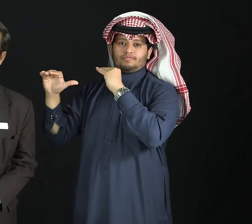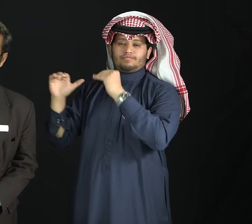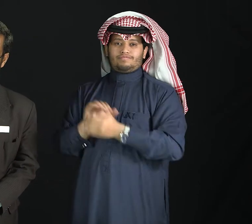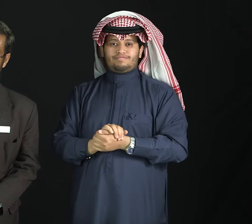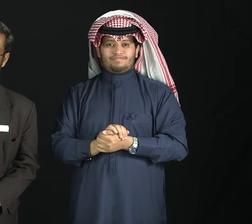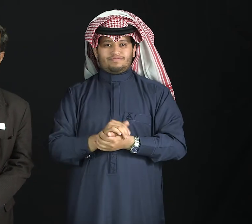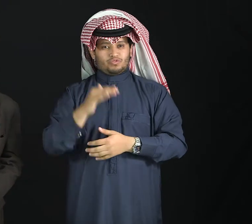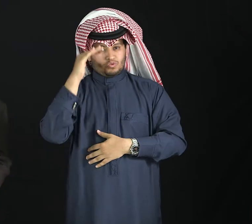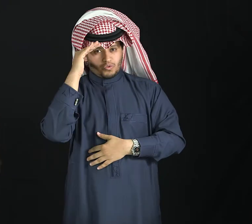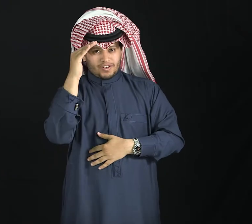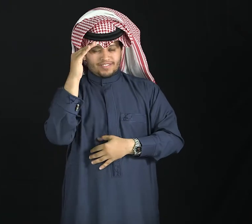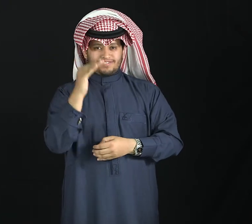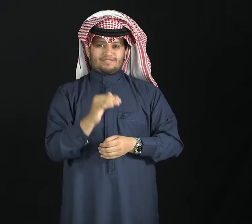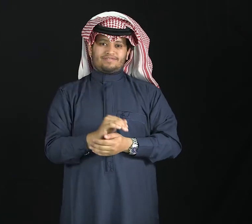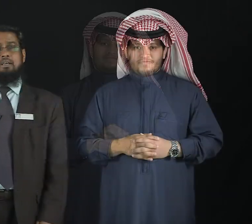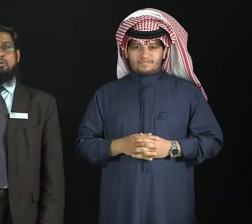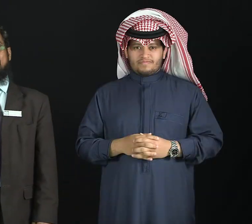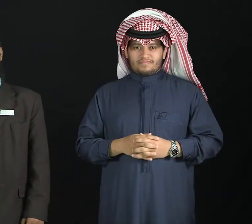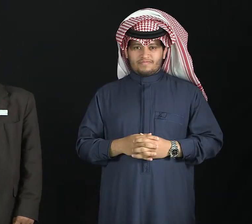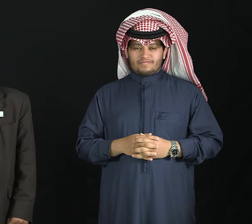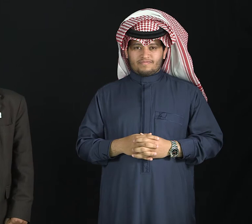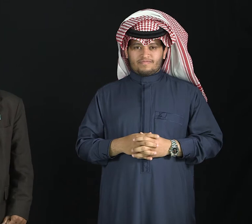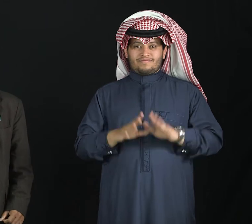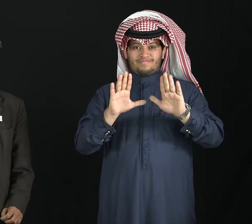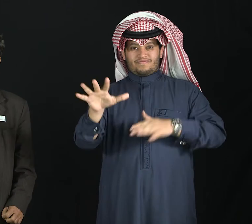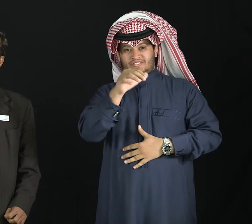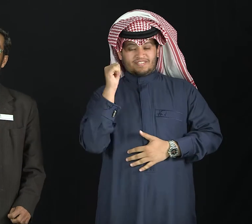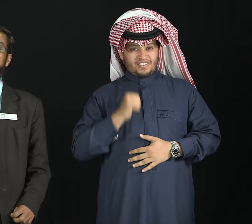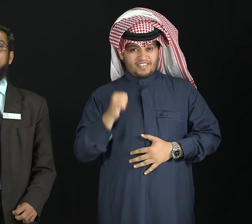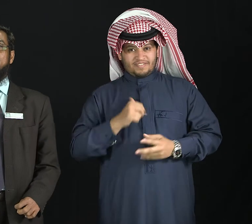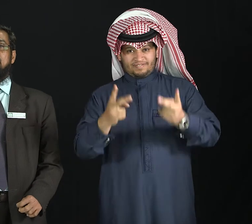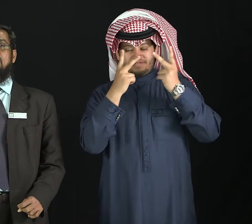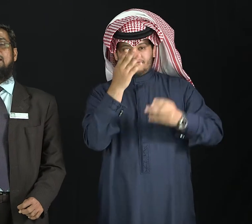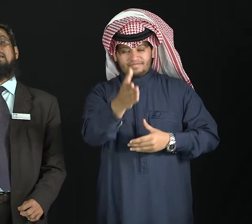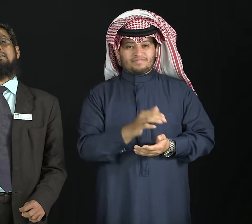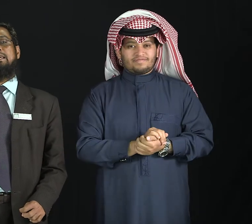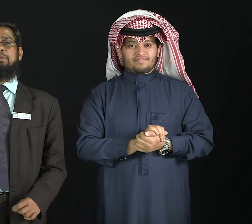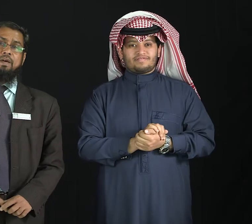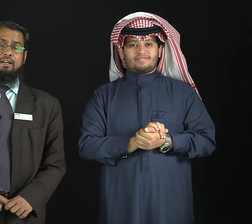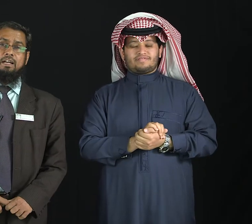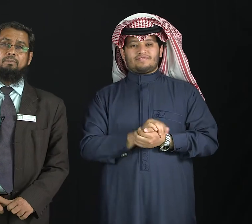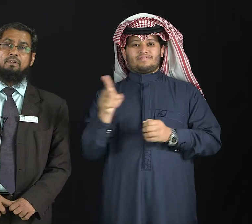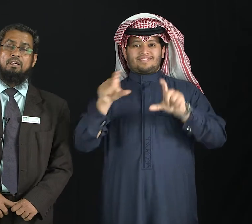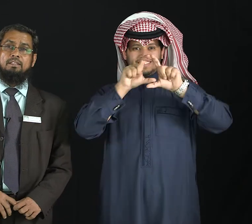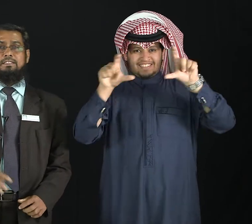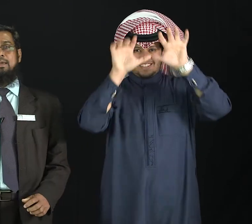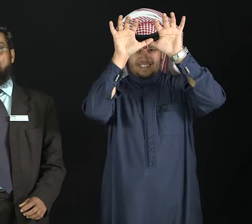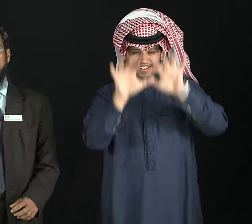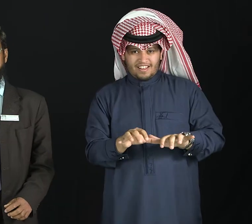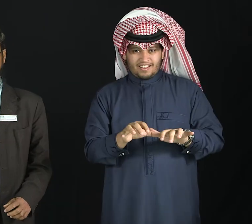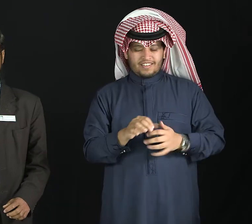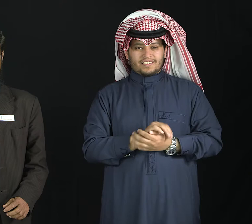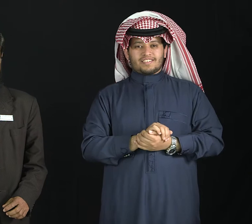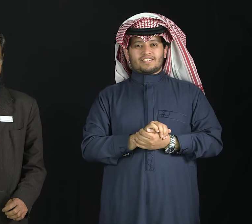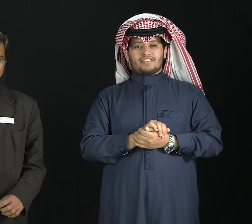Thank you very much. Well, students, I am going to read second paragraph the same